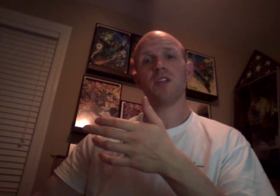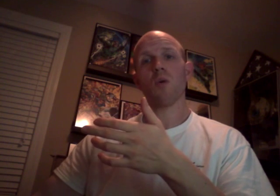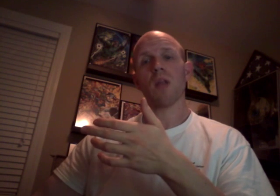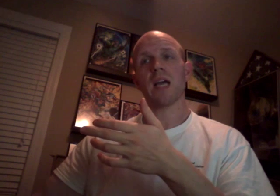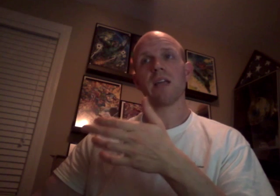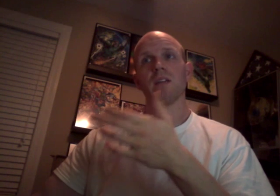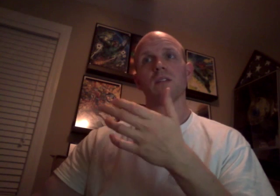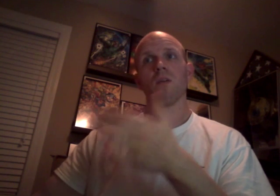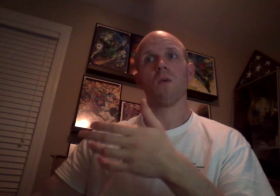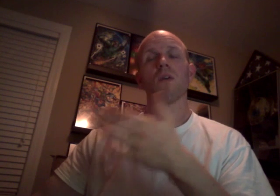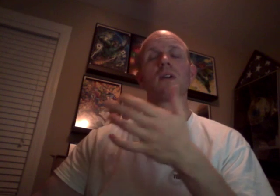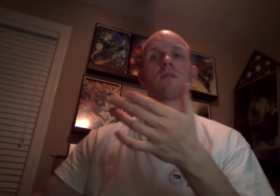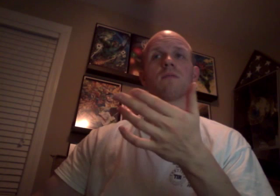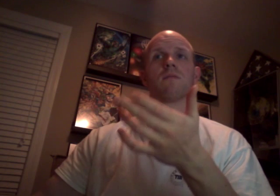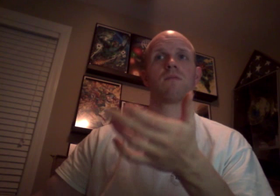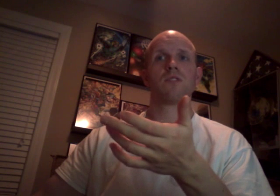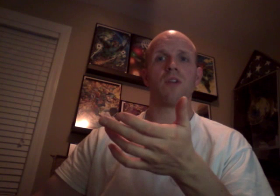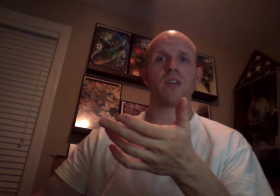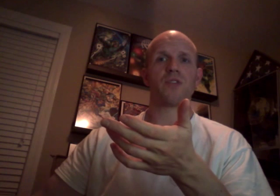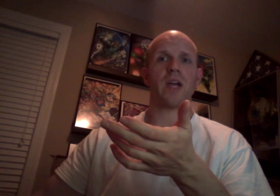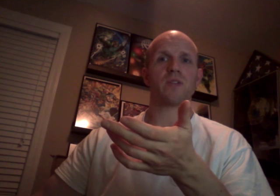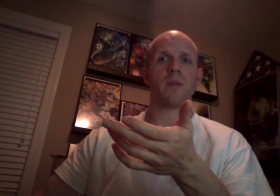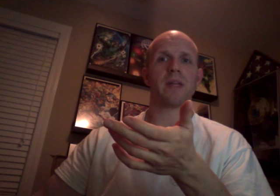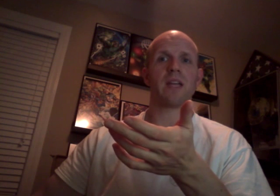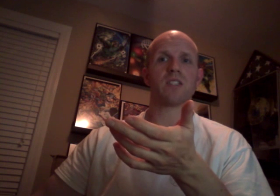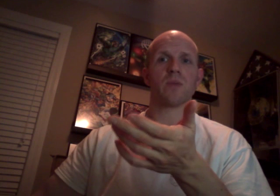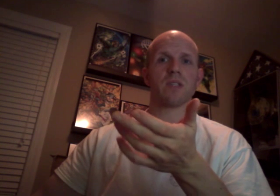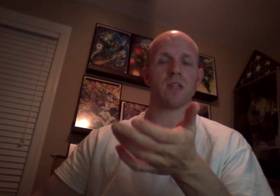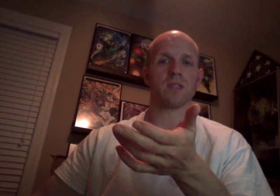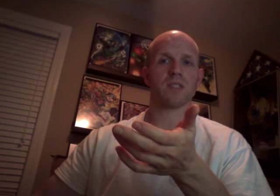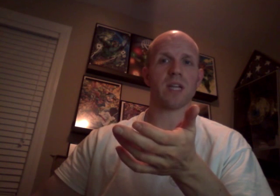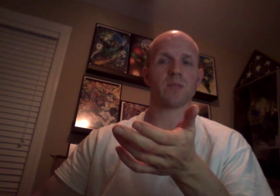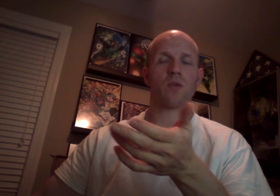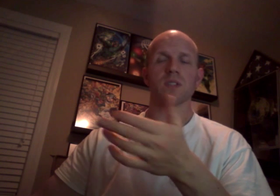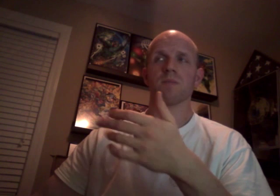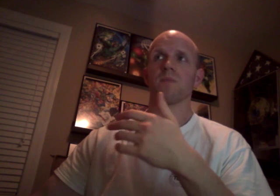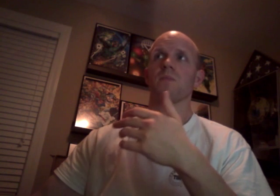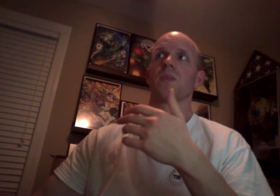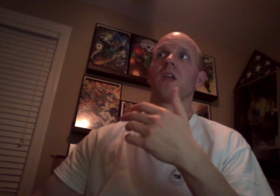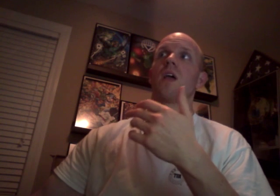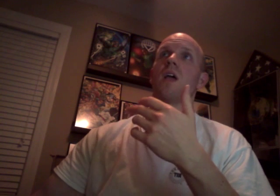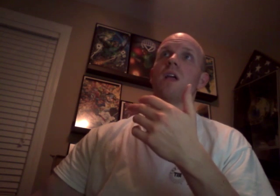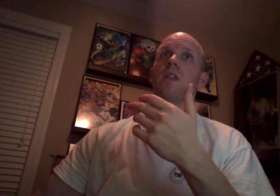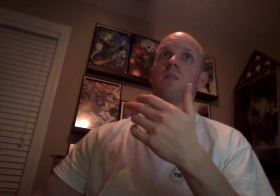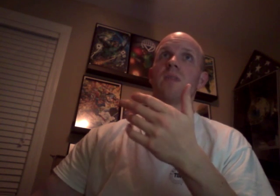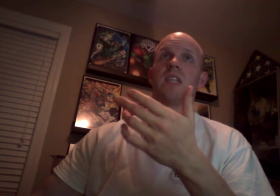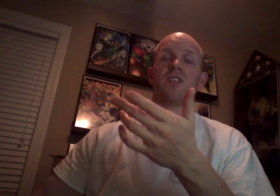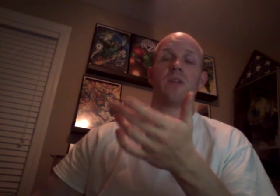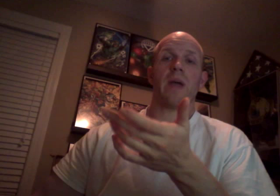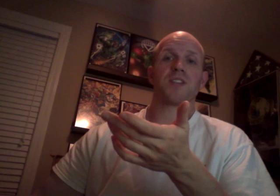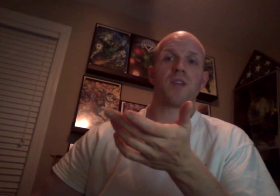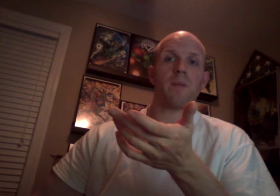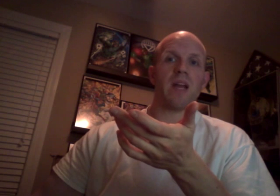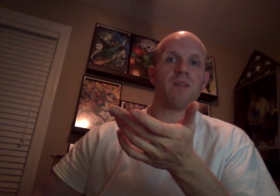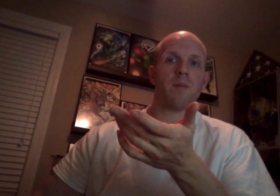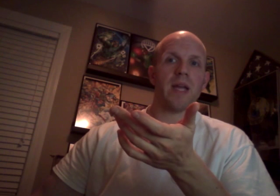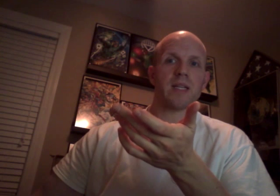geo-blocking or solve the contractual obligations with Sky Sports, then potentially we actually could get main event back.